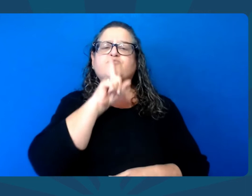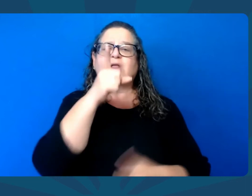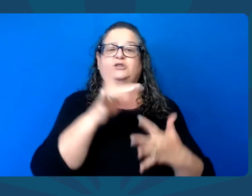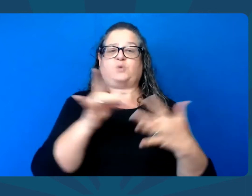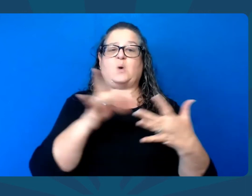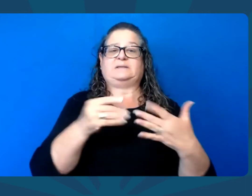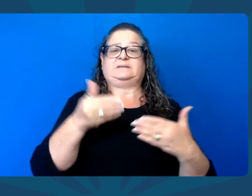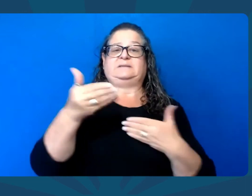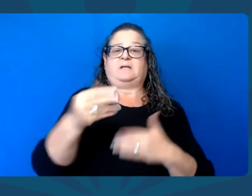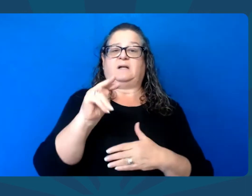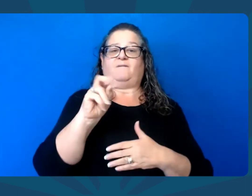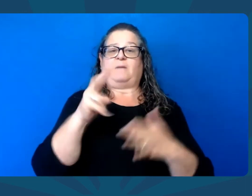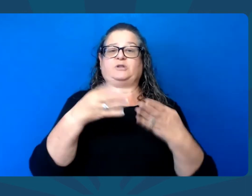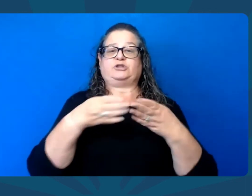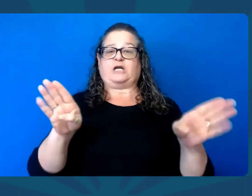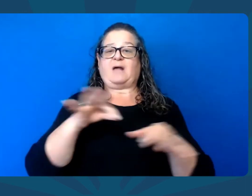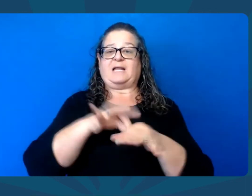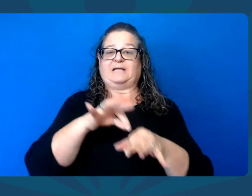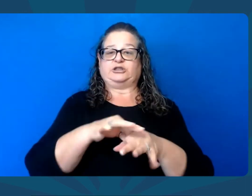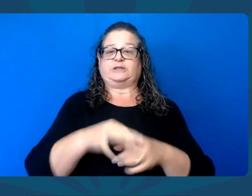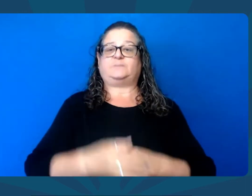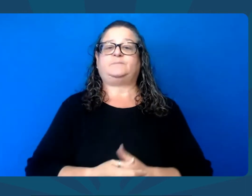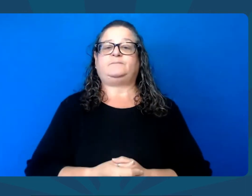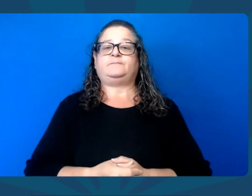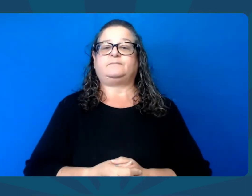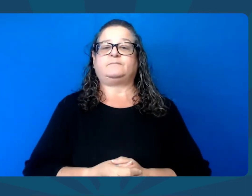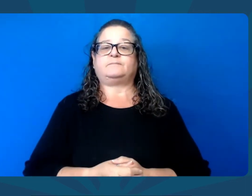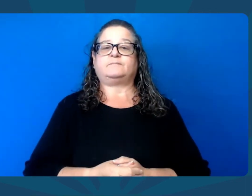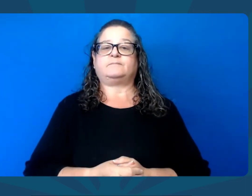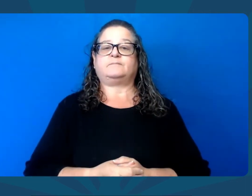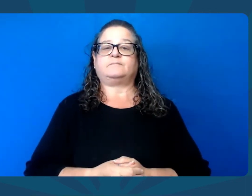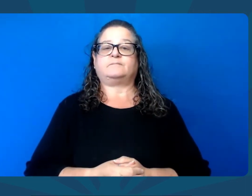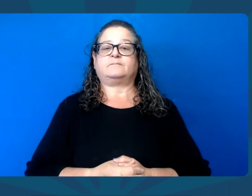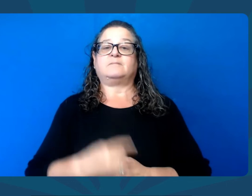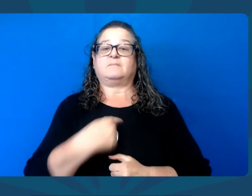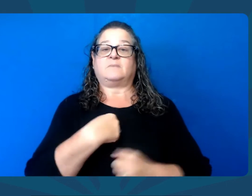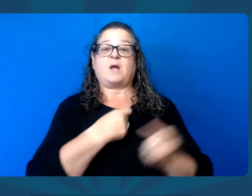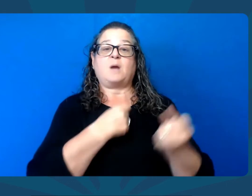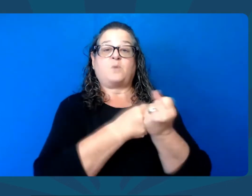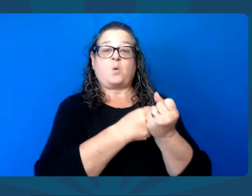I hope to provide District 27 voters a real choice in the November general election.